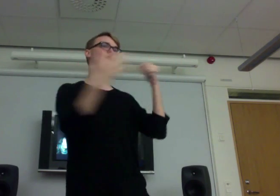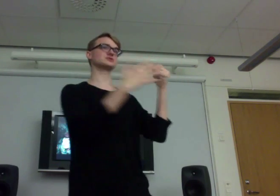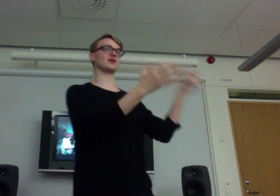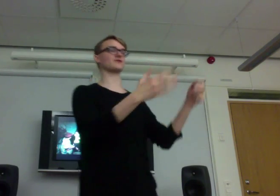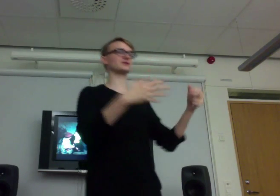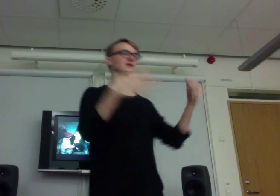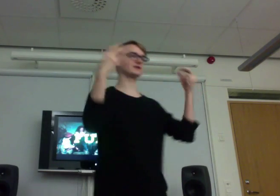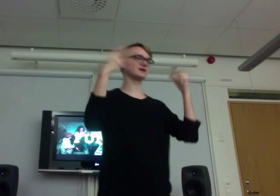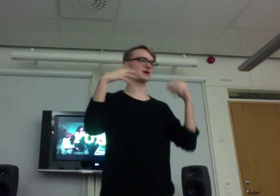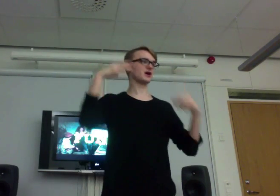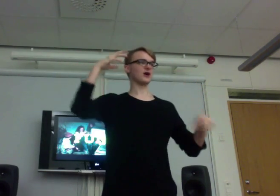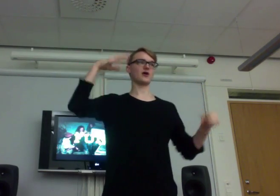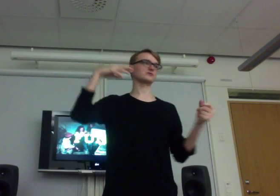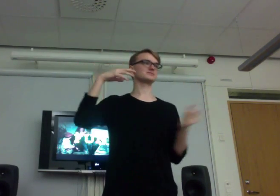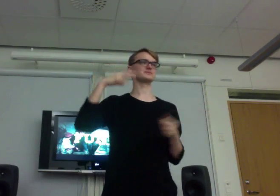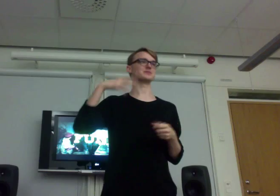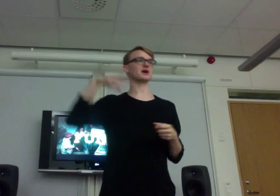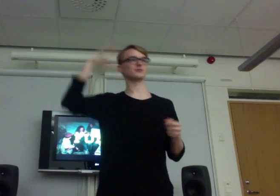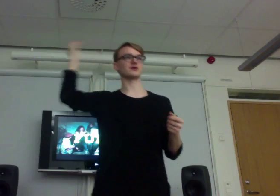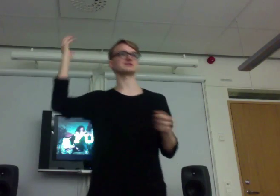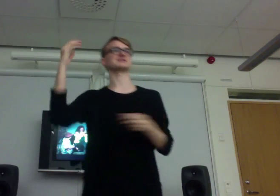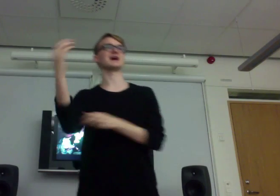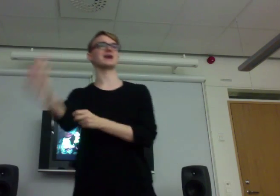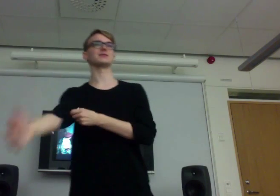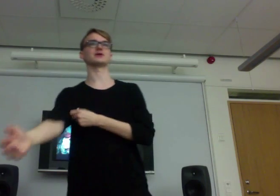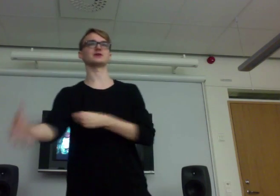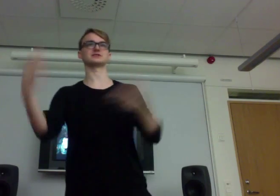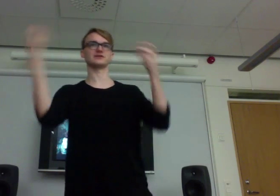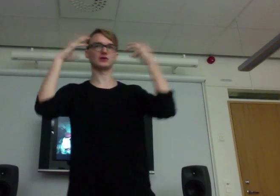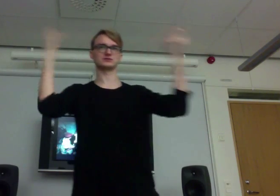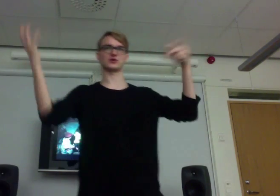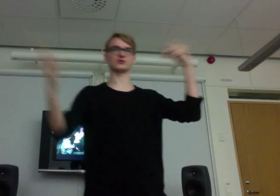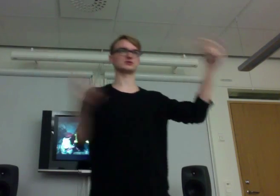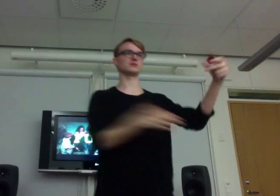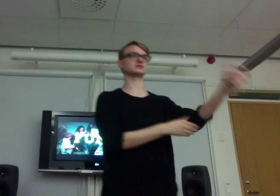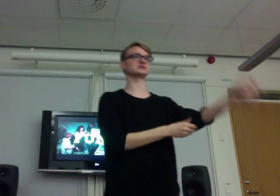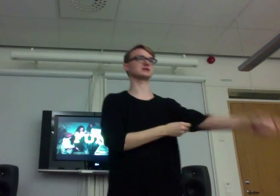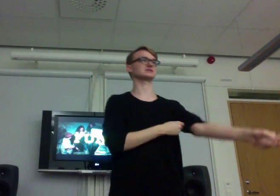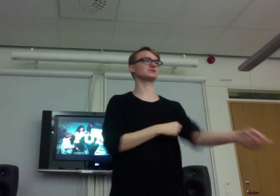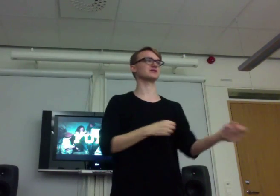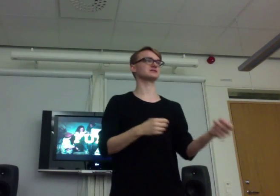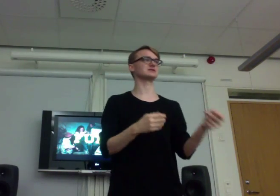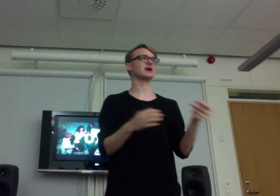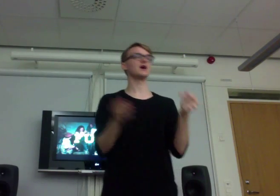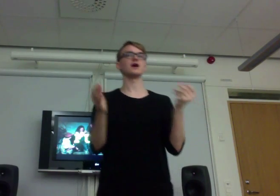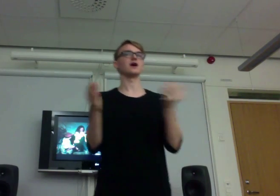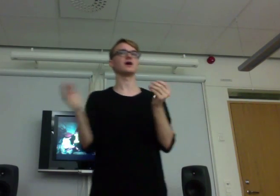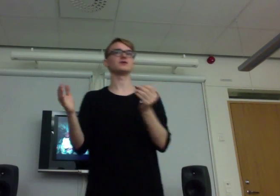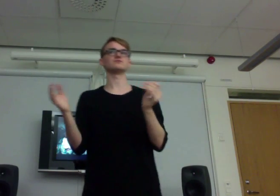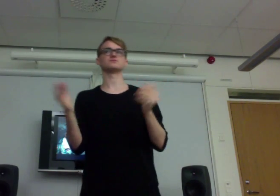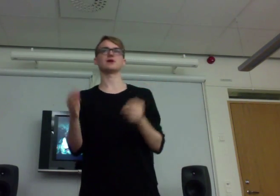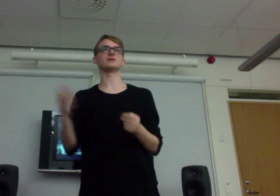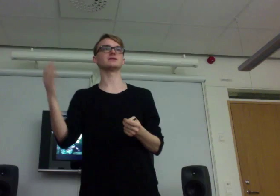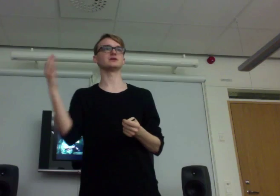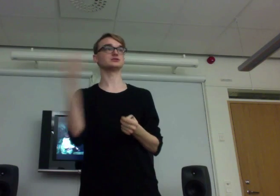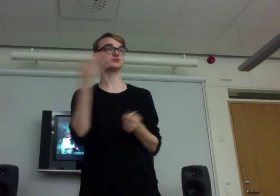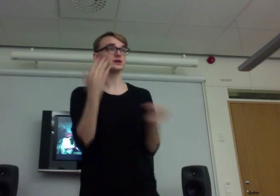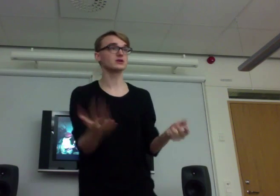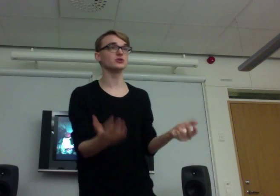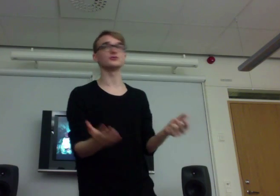stuff and then they are, become crazy in the head because they've done so, so much intense experiences. I mean, it's really good to